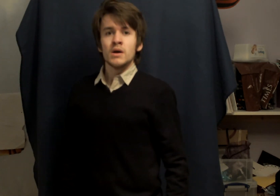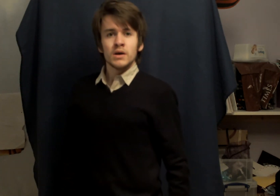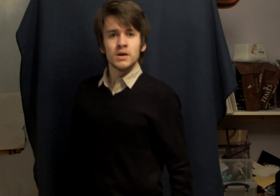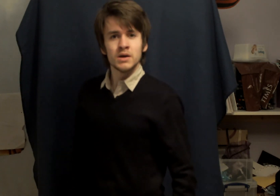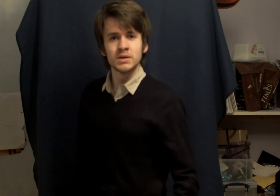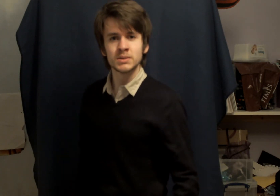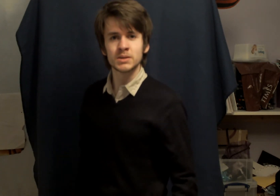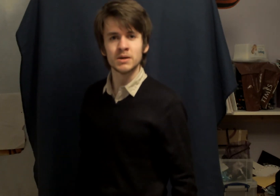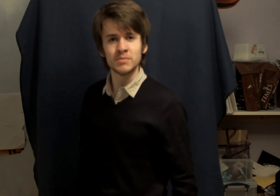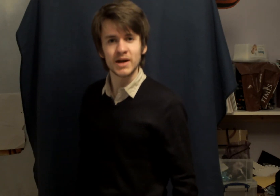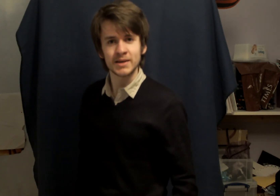Come back.